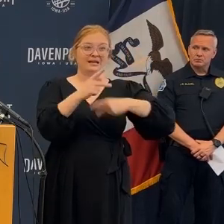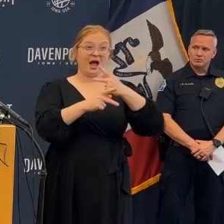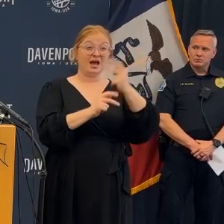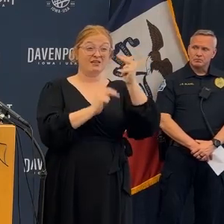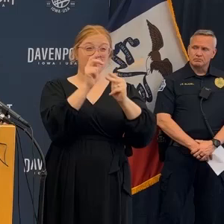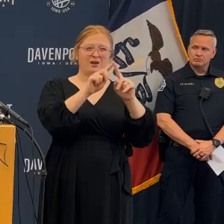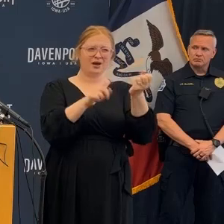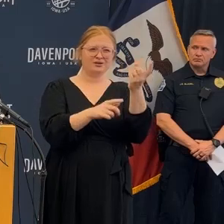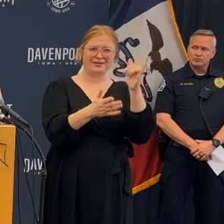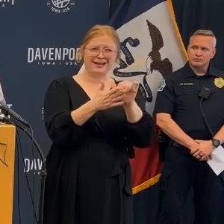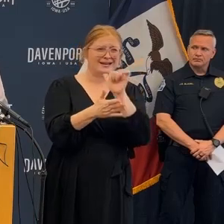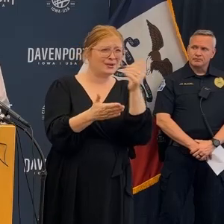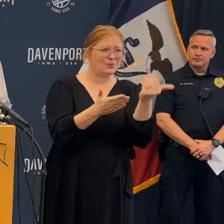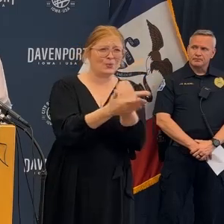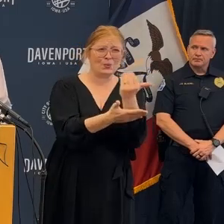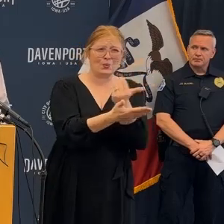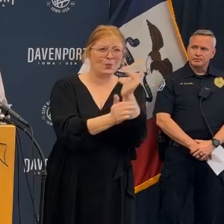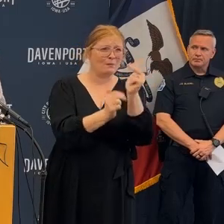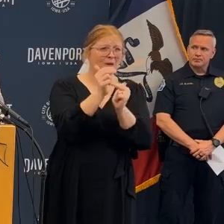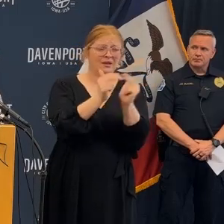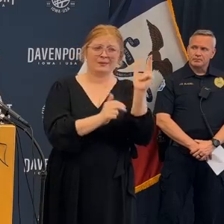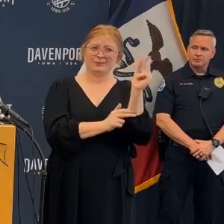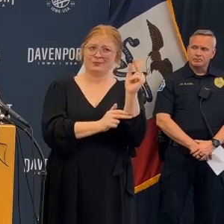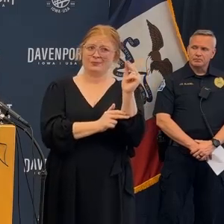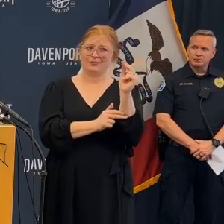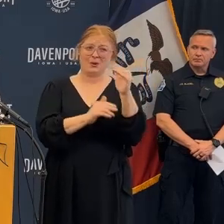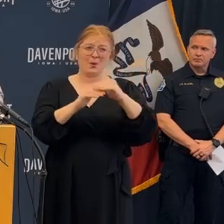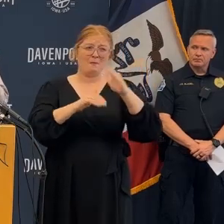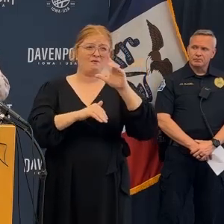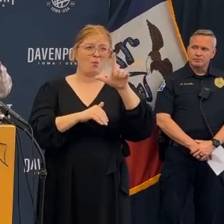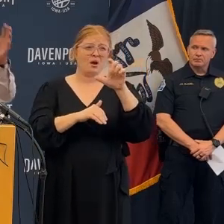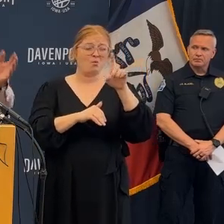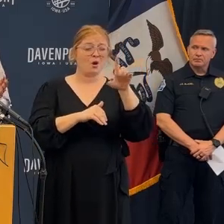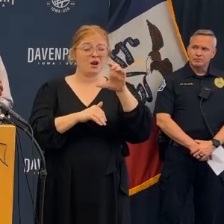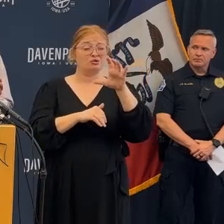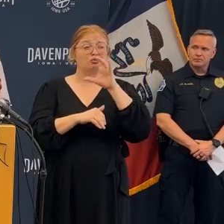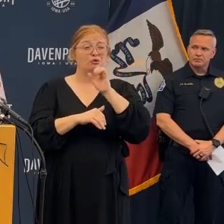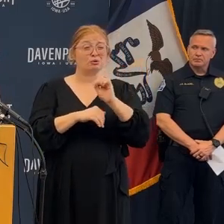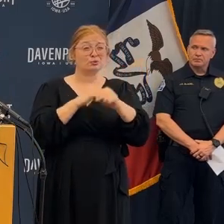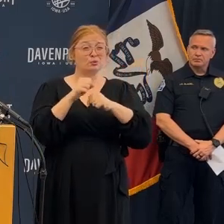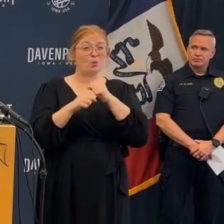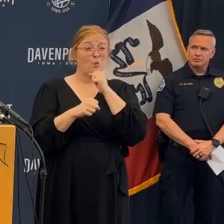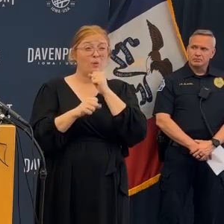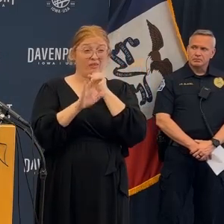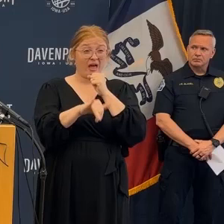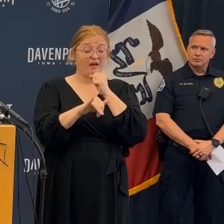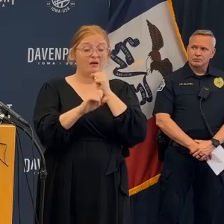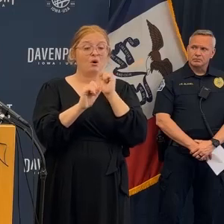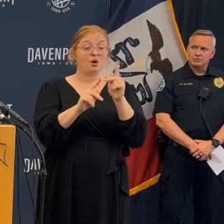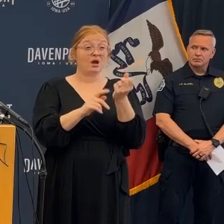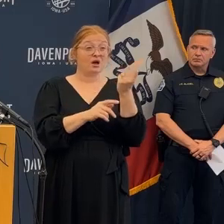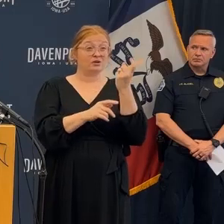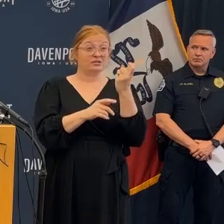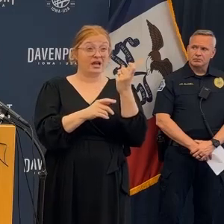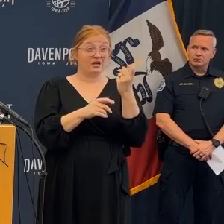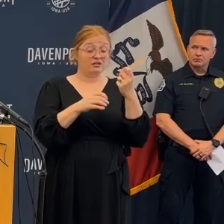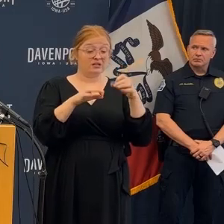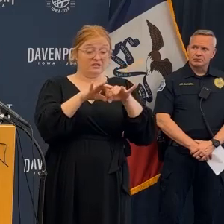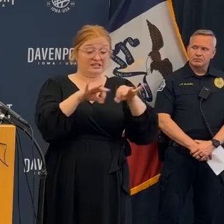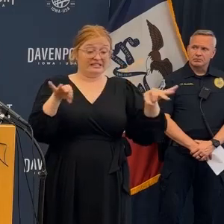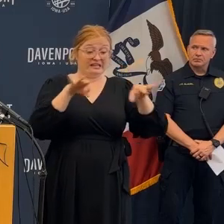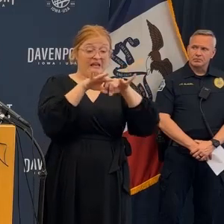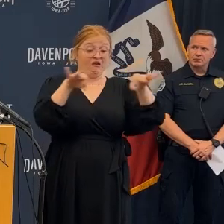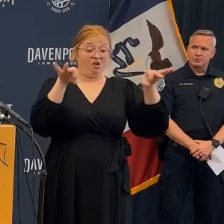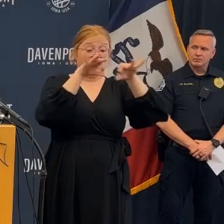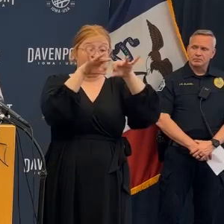art at the time but it is not a new building and